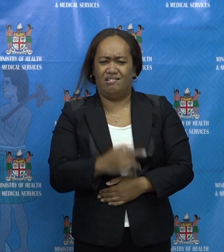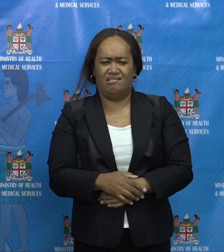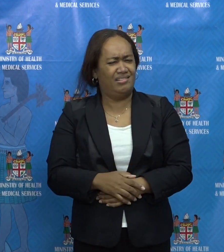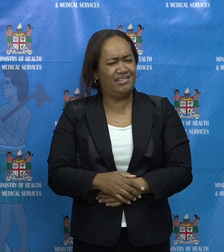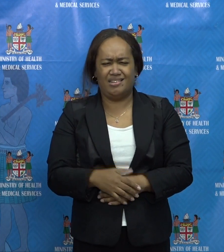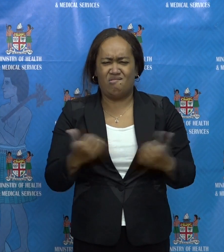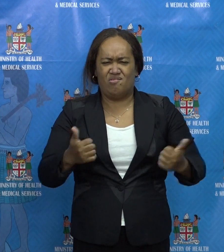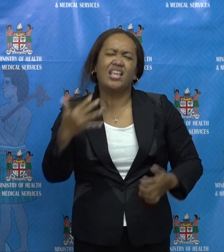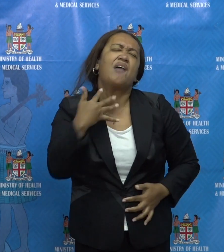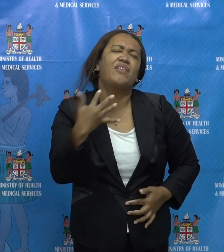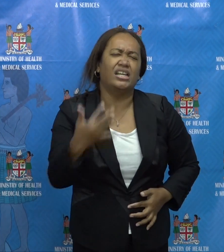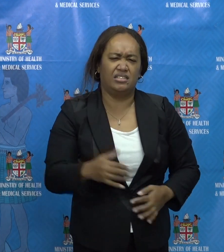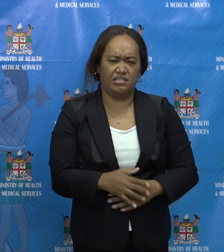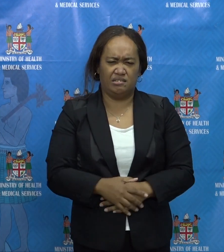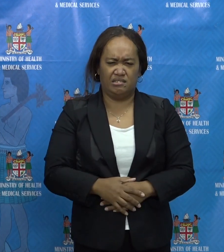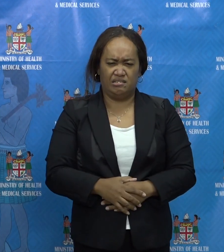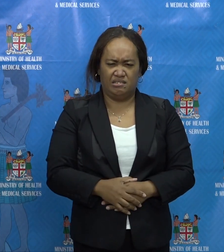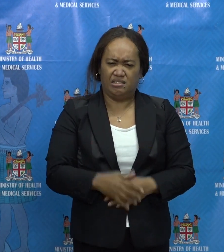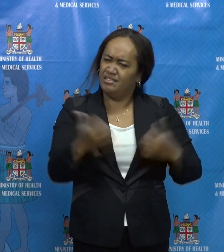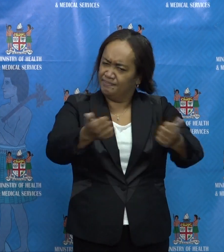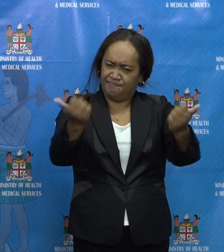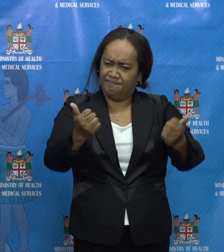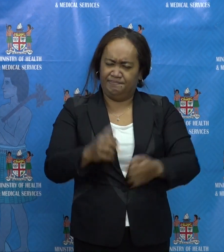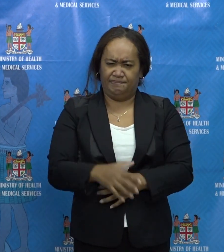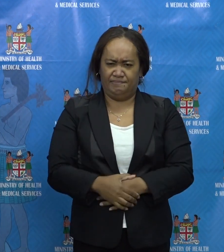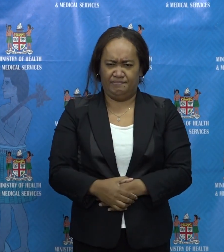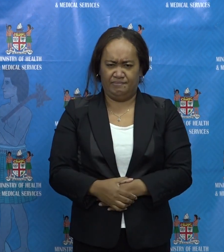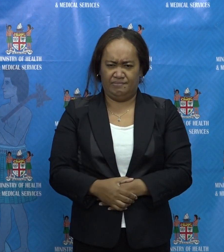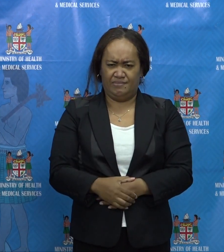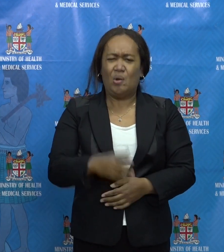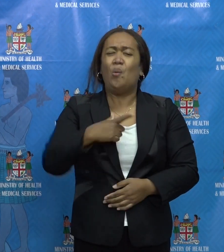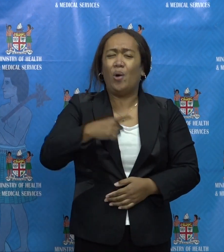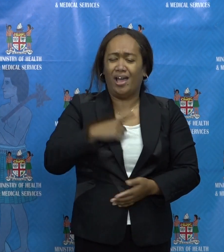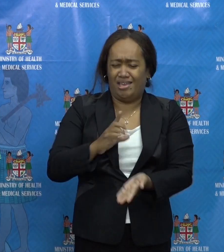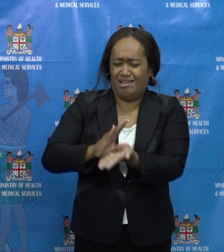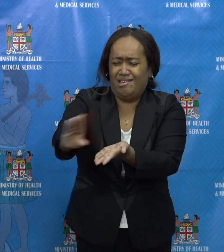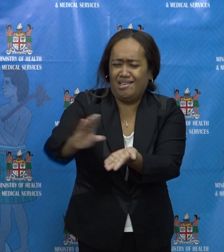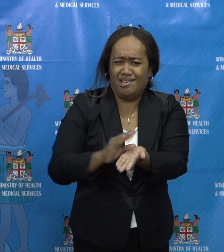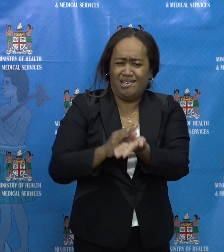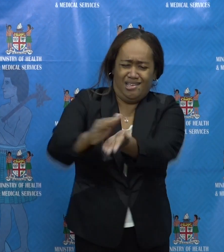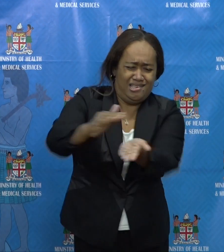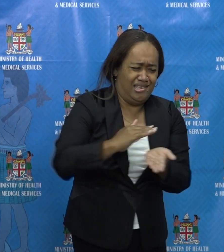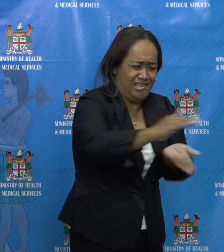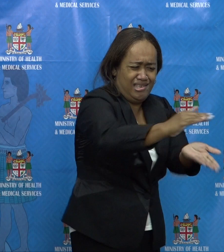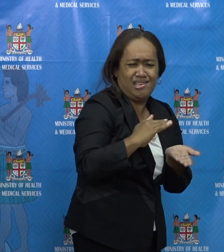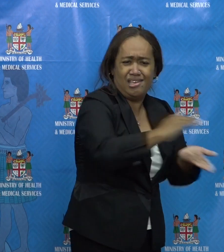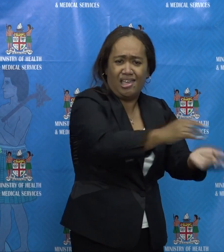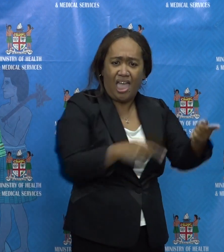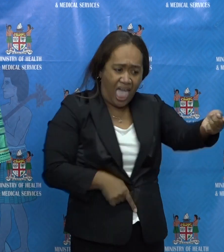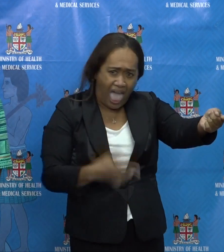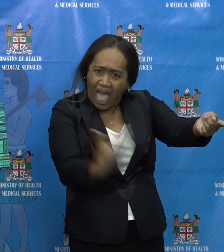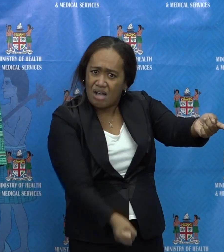Otherwise, we're wasting a lot of time trying to do, uh, distribution for places that do not need it.